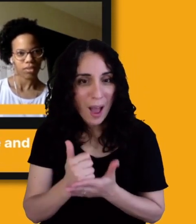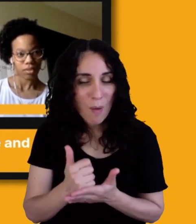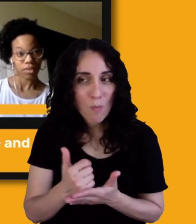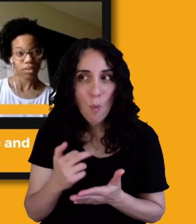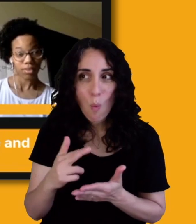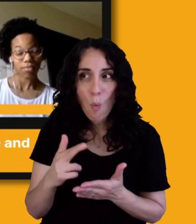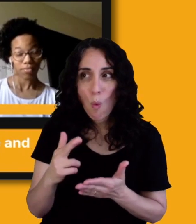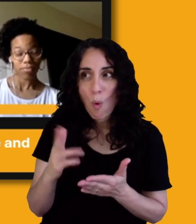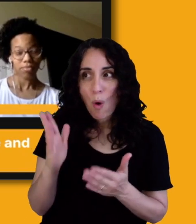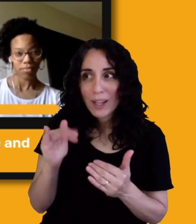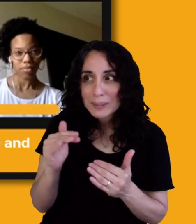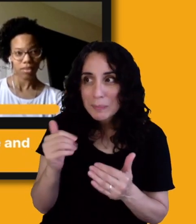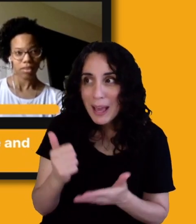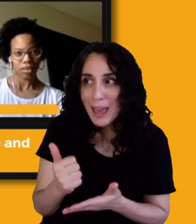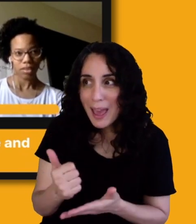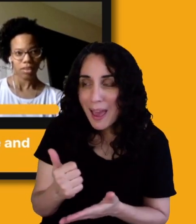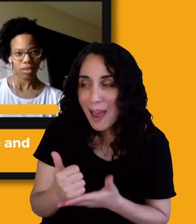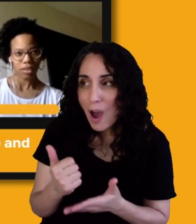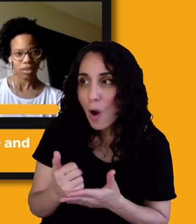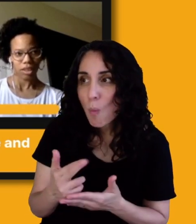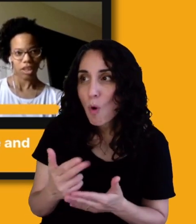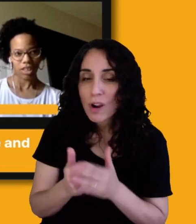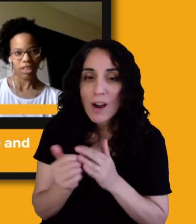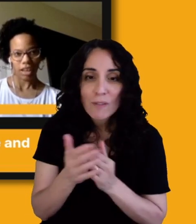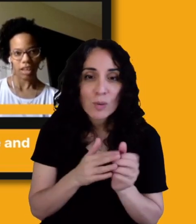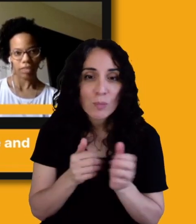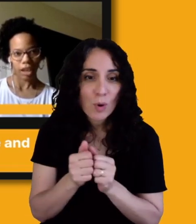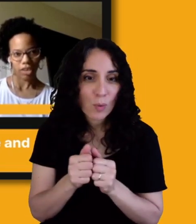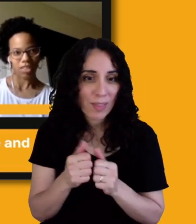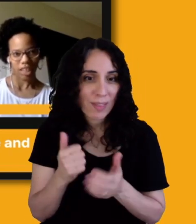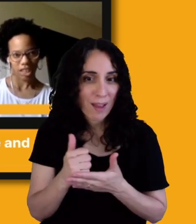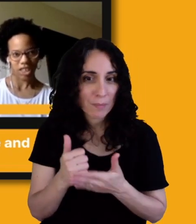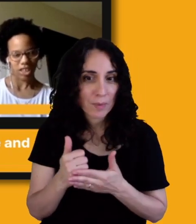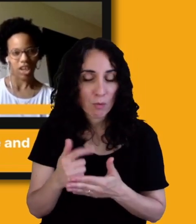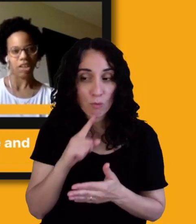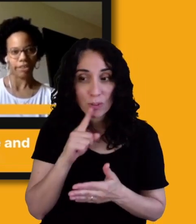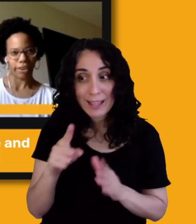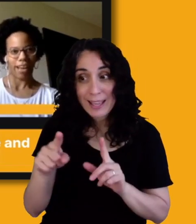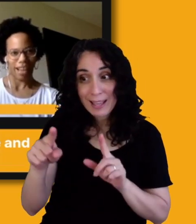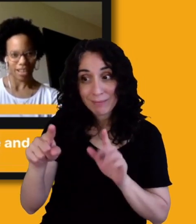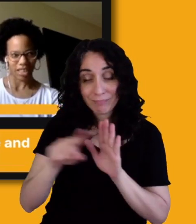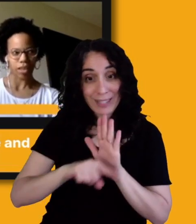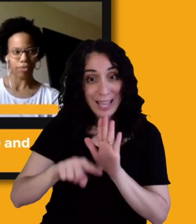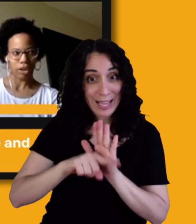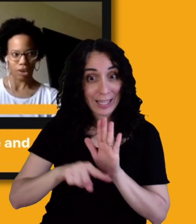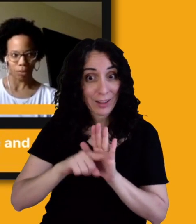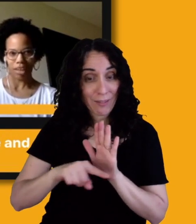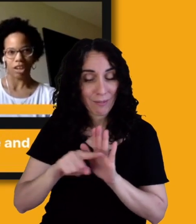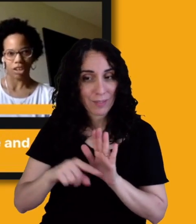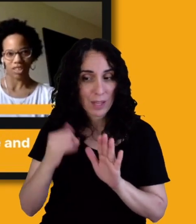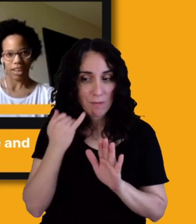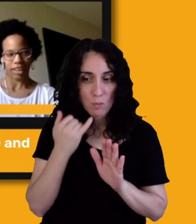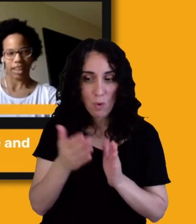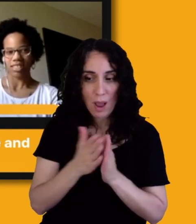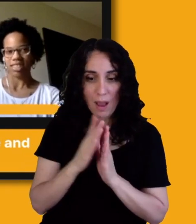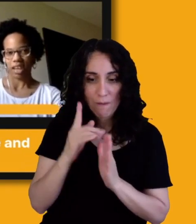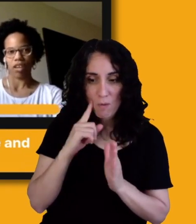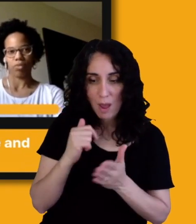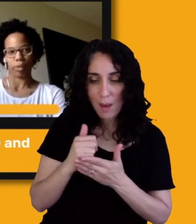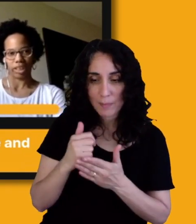or to be comfortable with help. There's a negative connotation under asking for help. It looks like a sign of weakness.